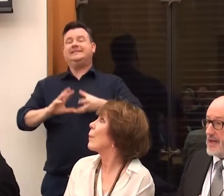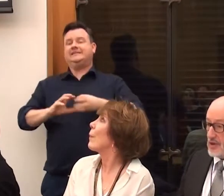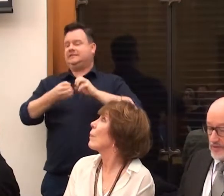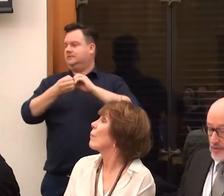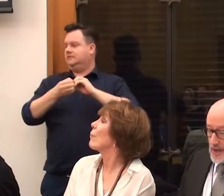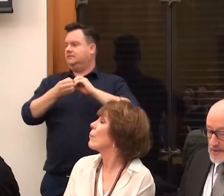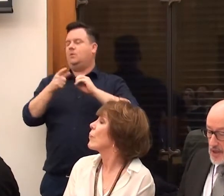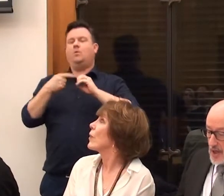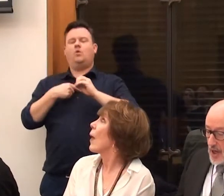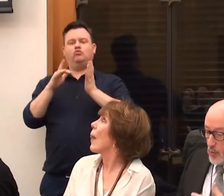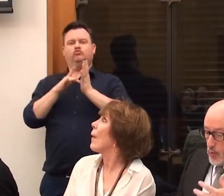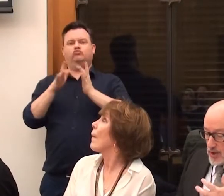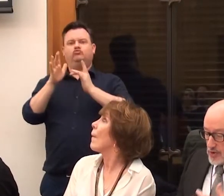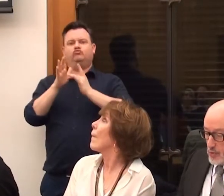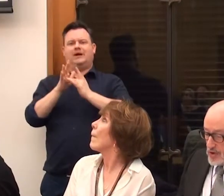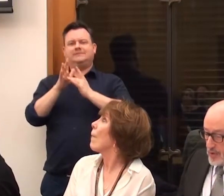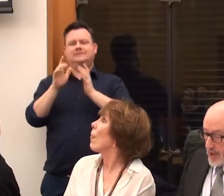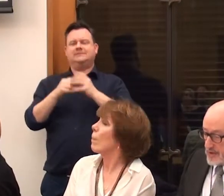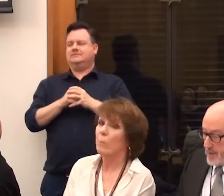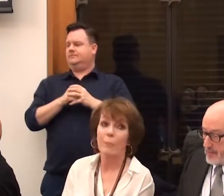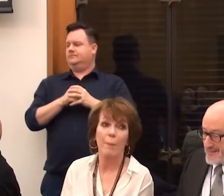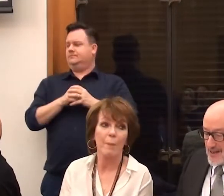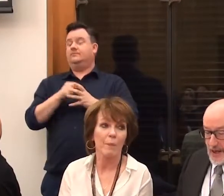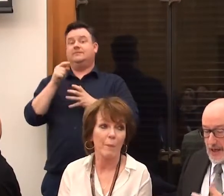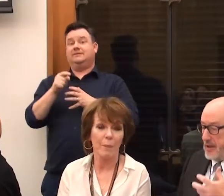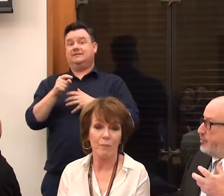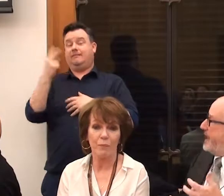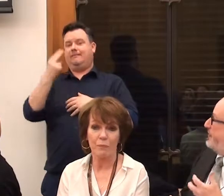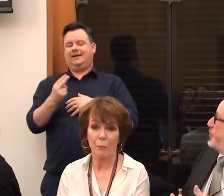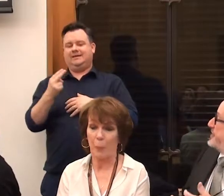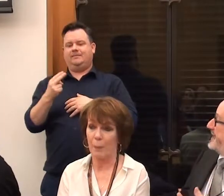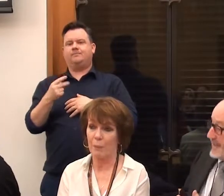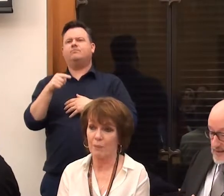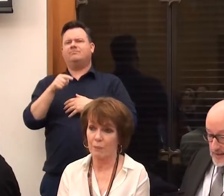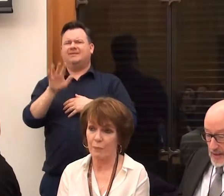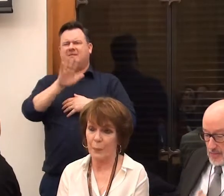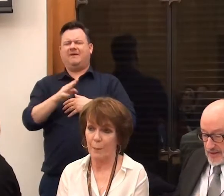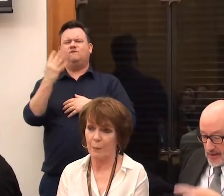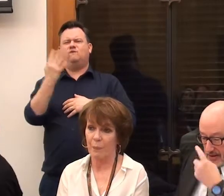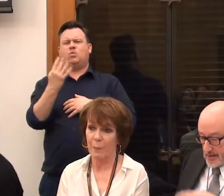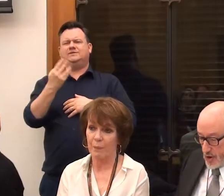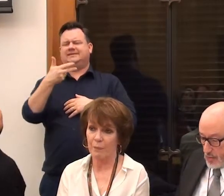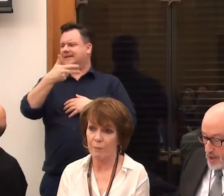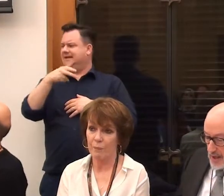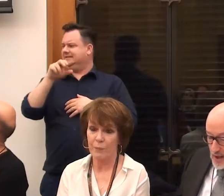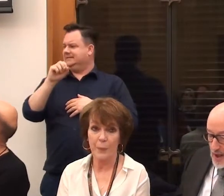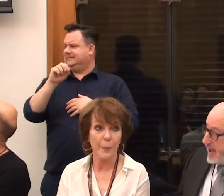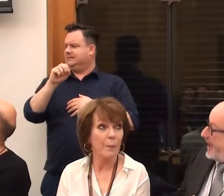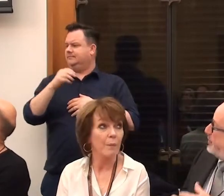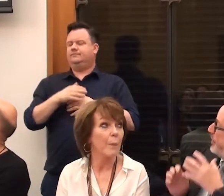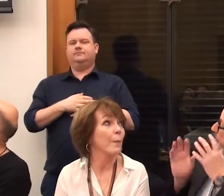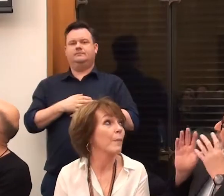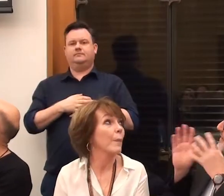the Lamentation of Christ, which was originally painted by Mantegna in around 1480. Mantegna's in the top right.